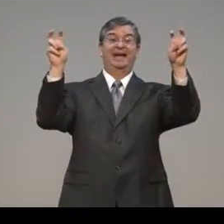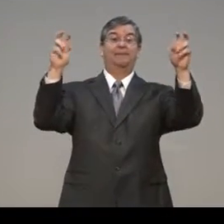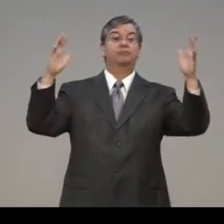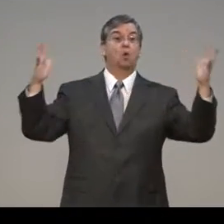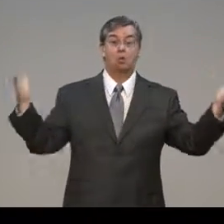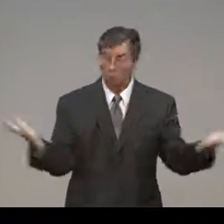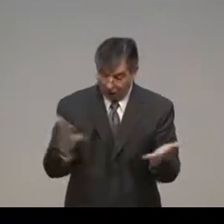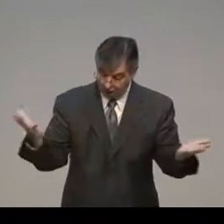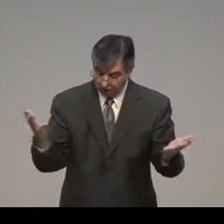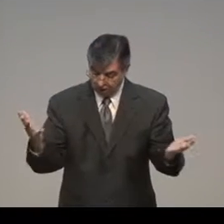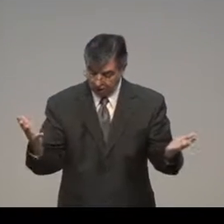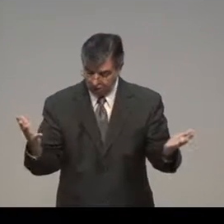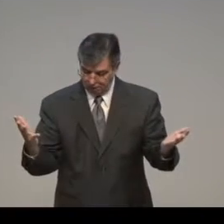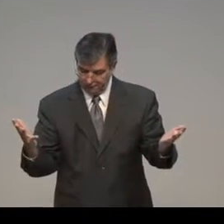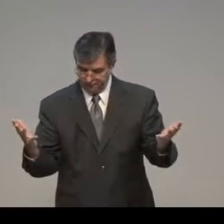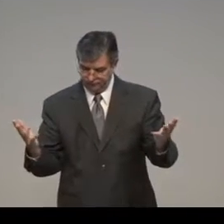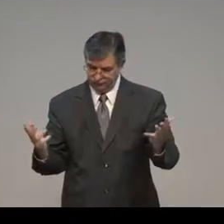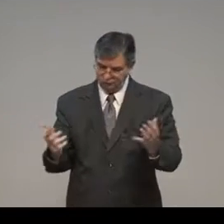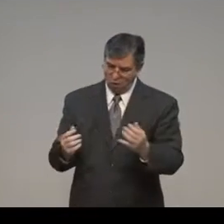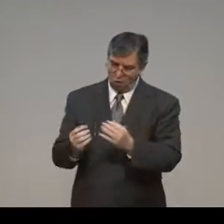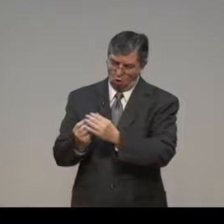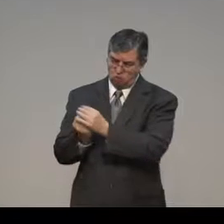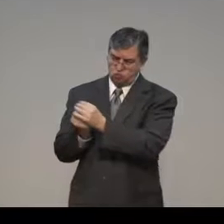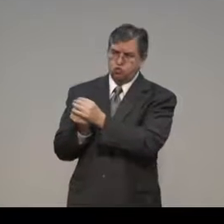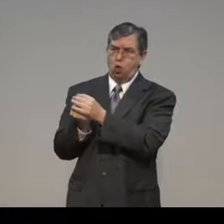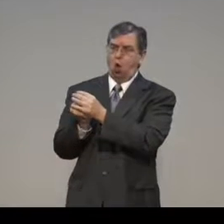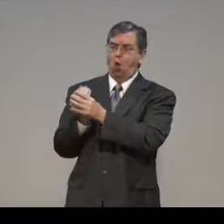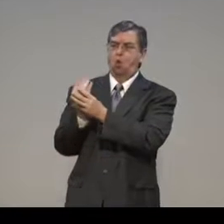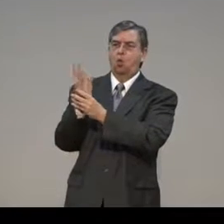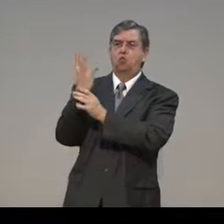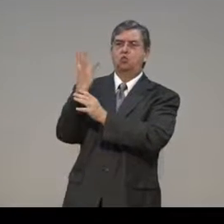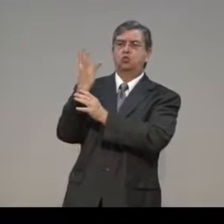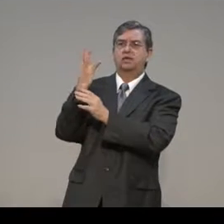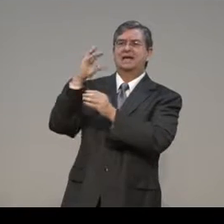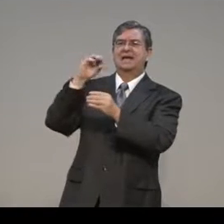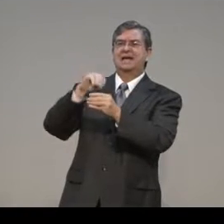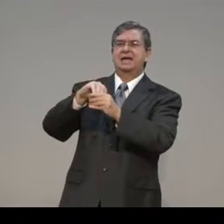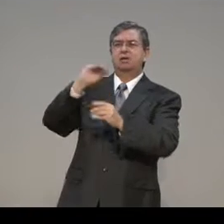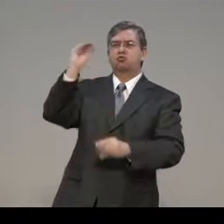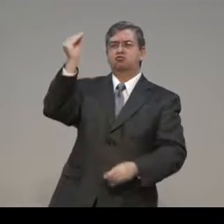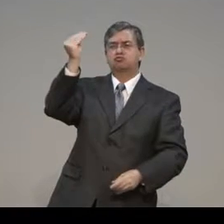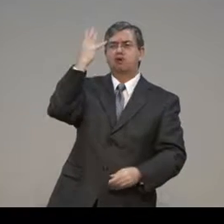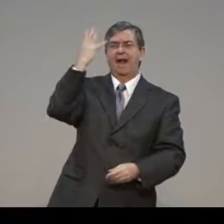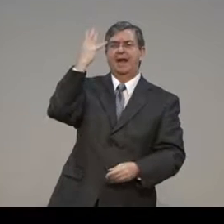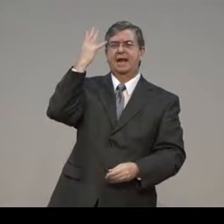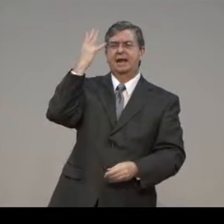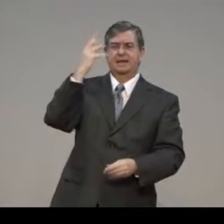This morning's theme is